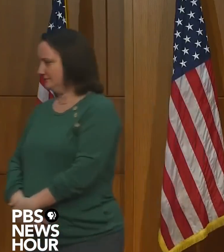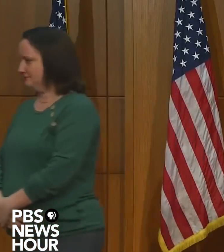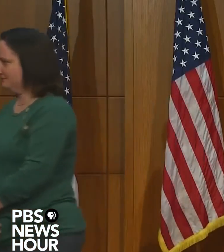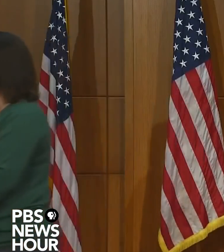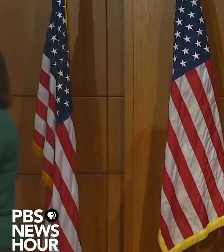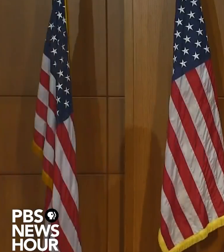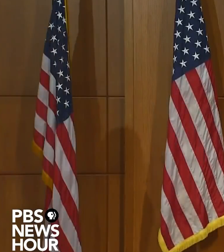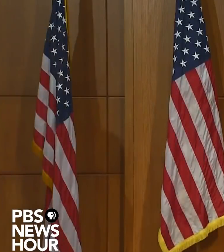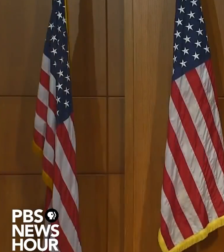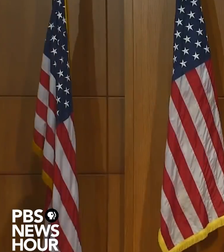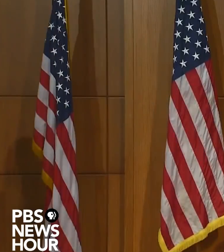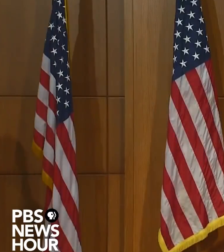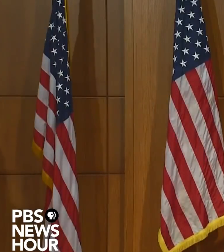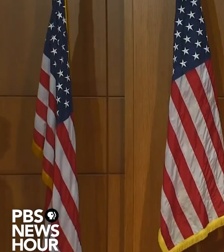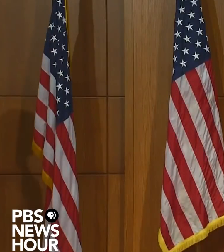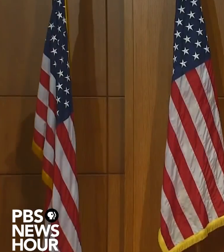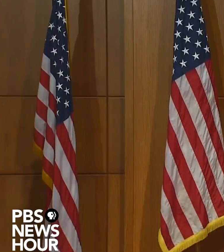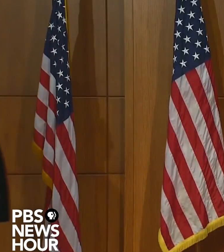take questions.